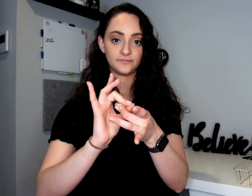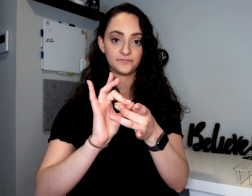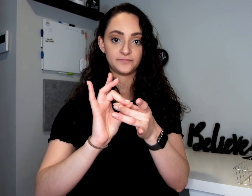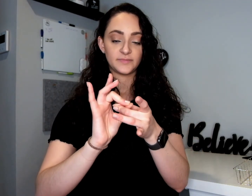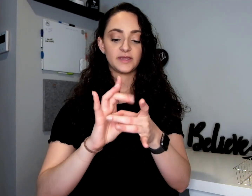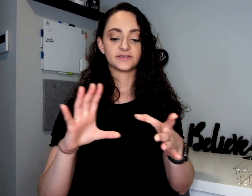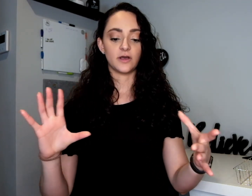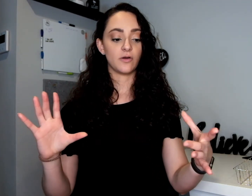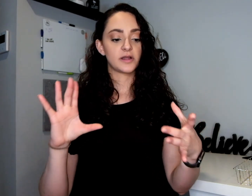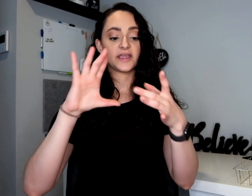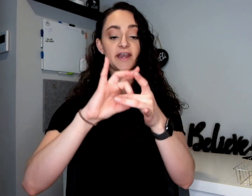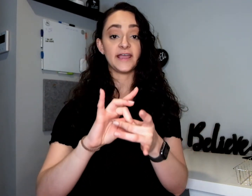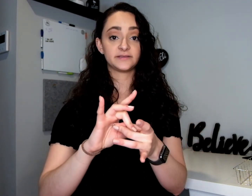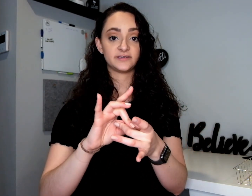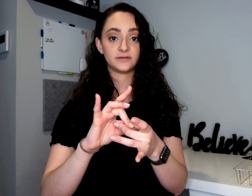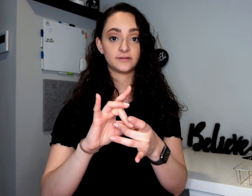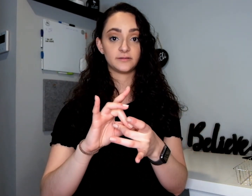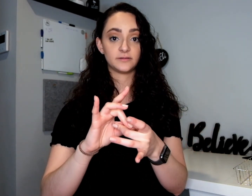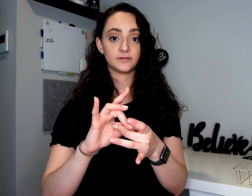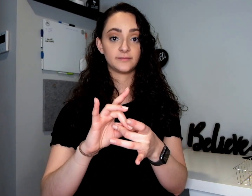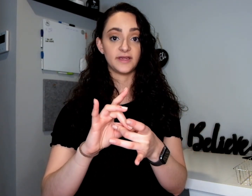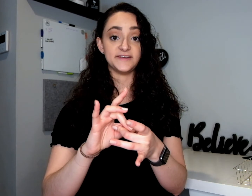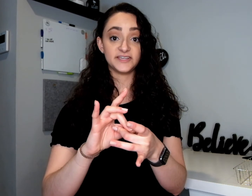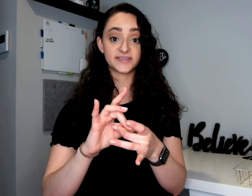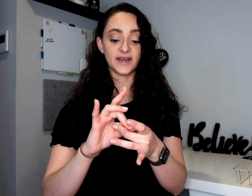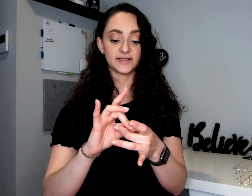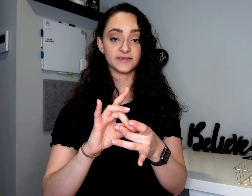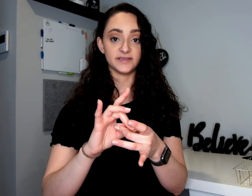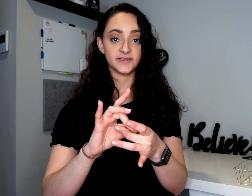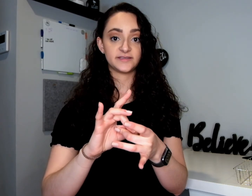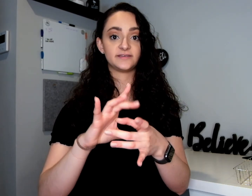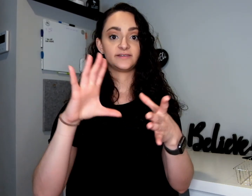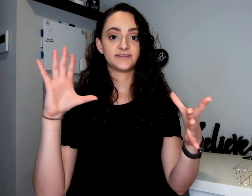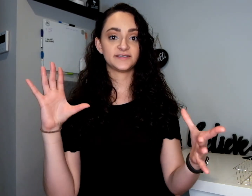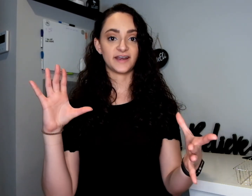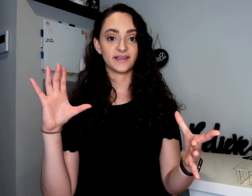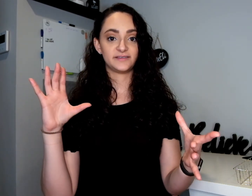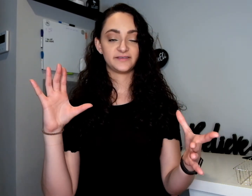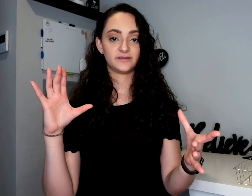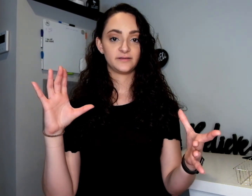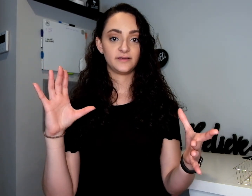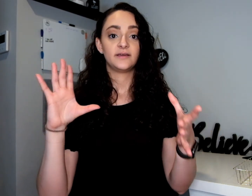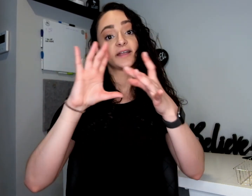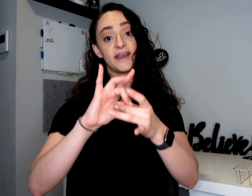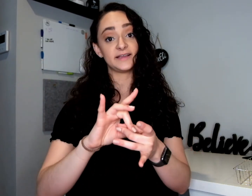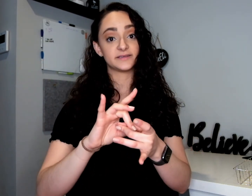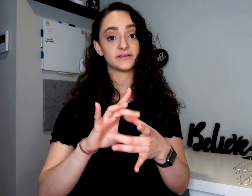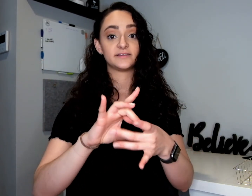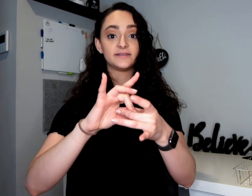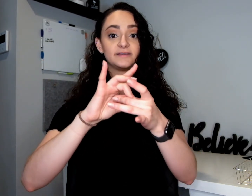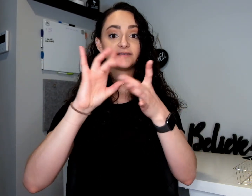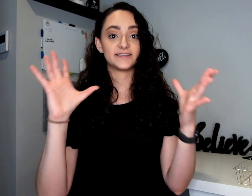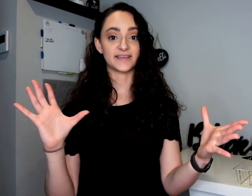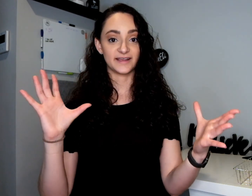So connect. And disconnect is disconnect. Connect. Disconnect.